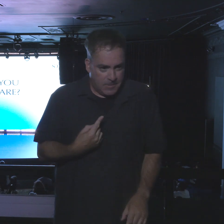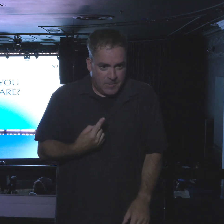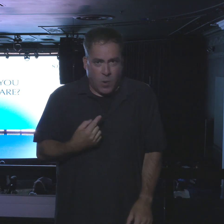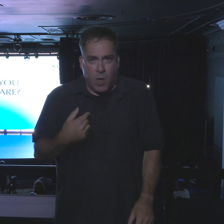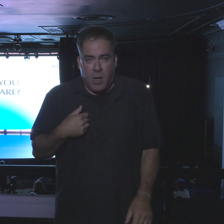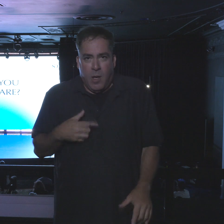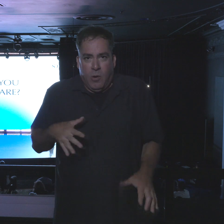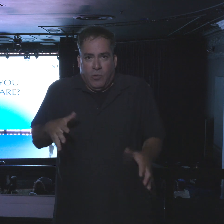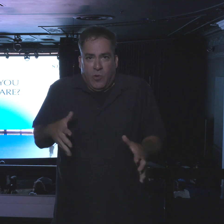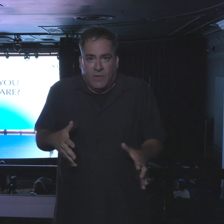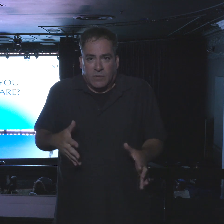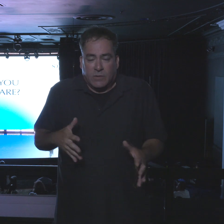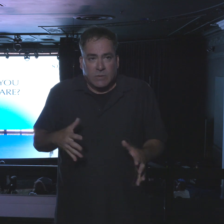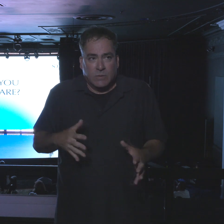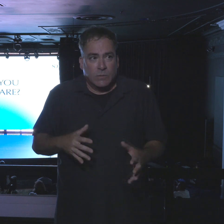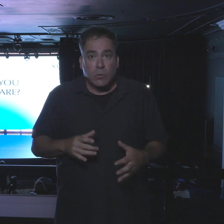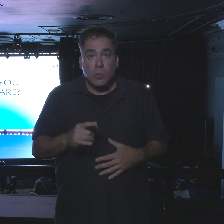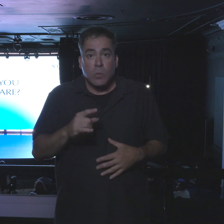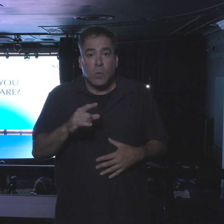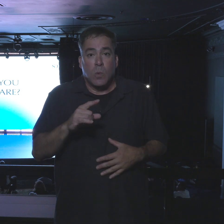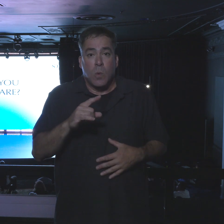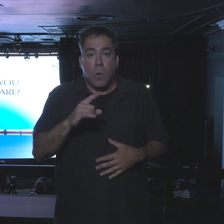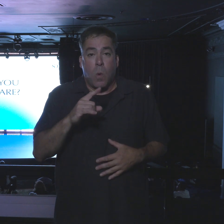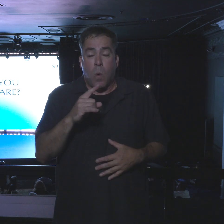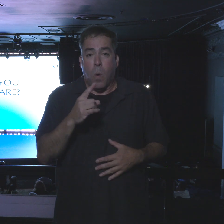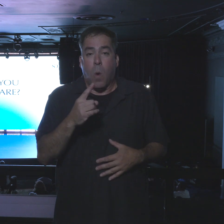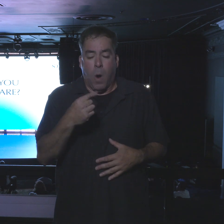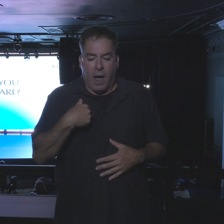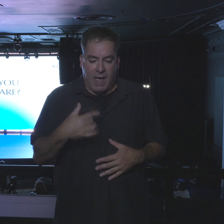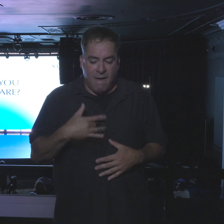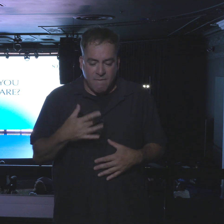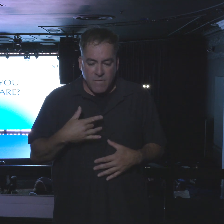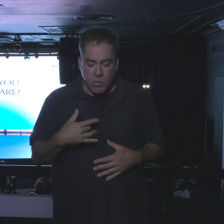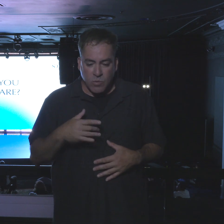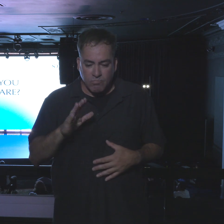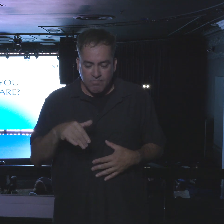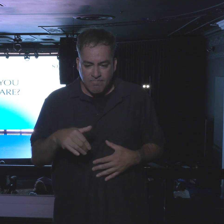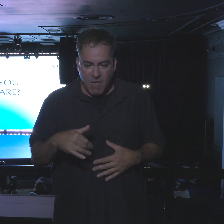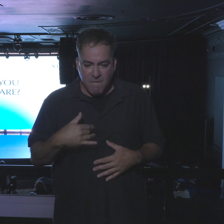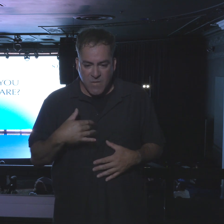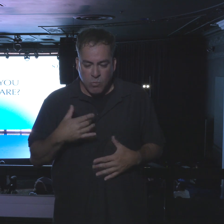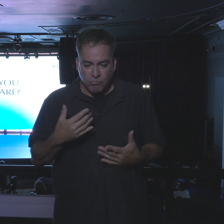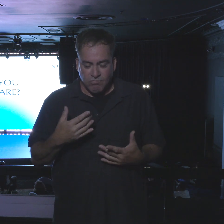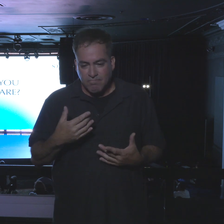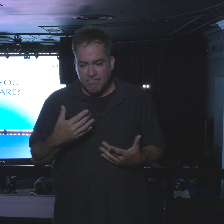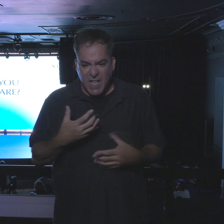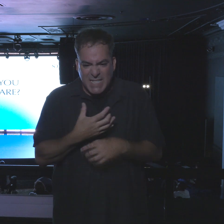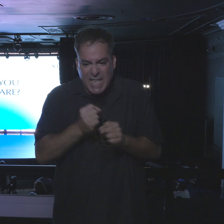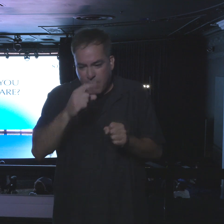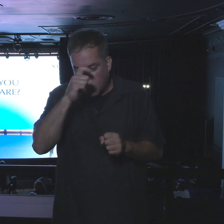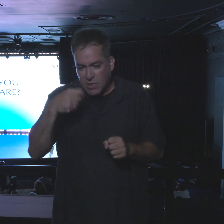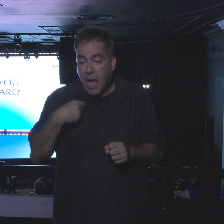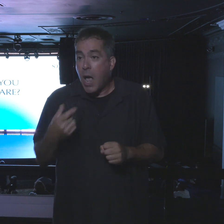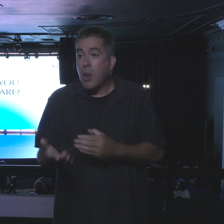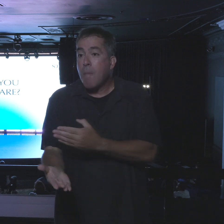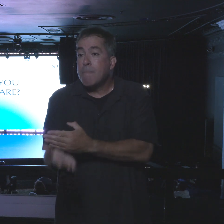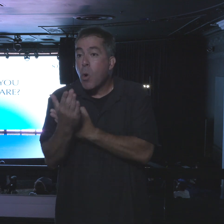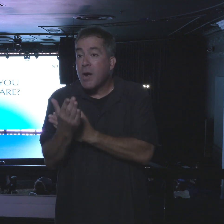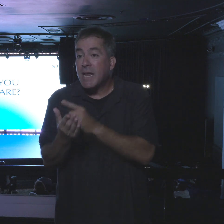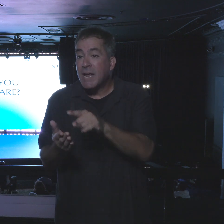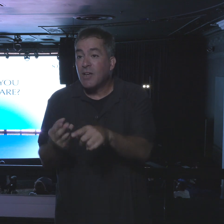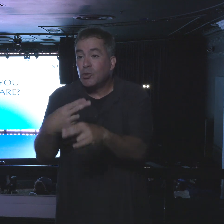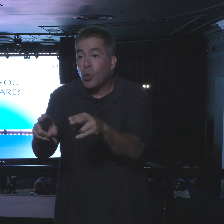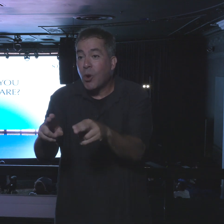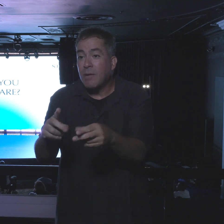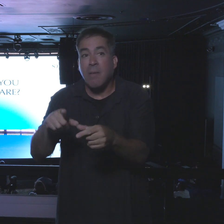only solace is that I'm going to do the morning service. So these people, they don't go to the morning service.